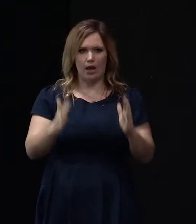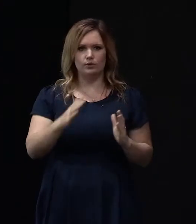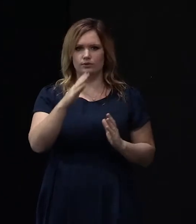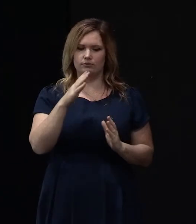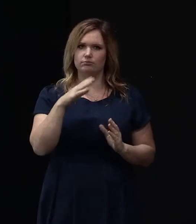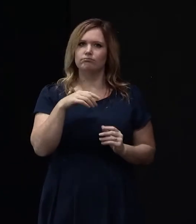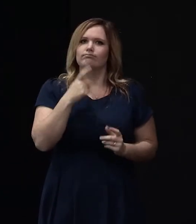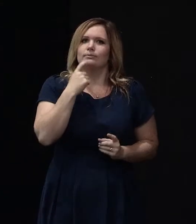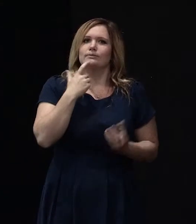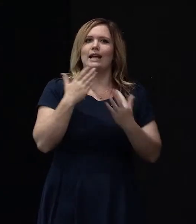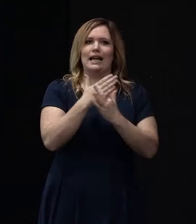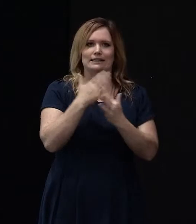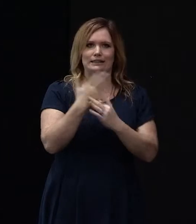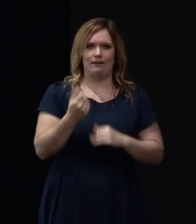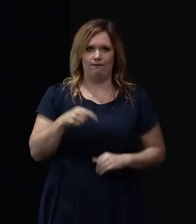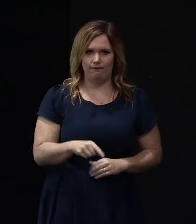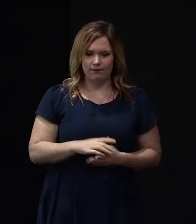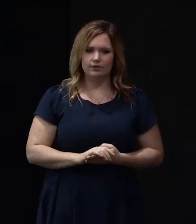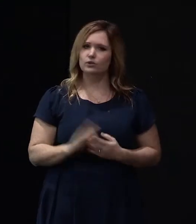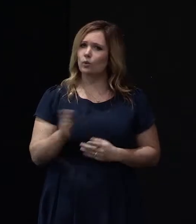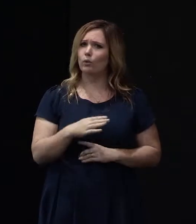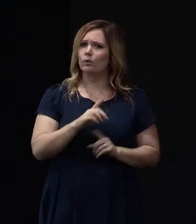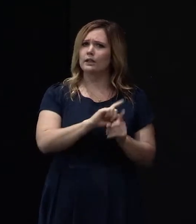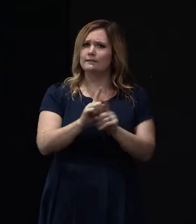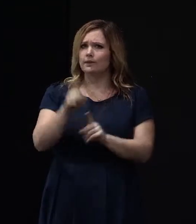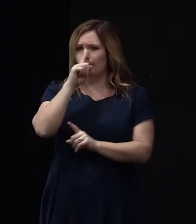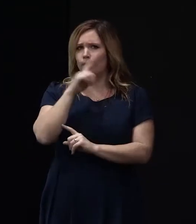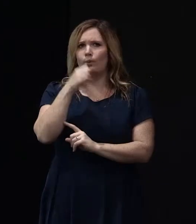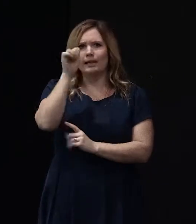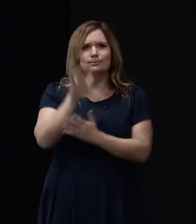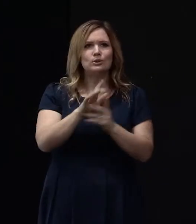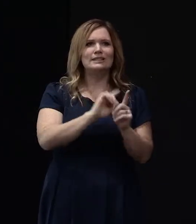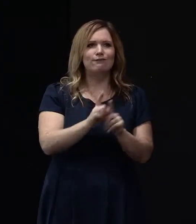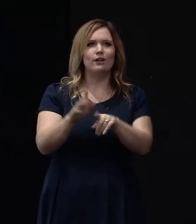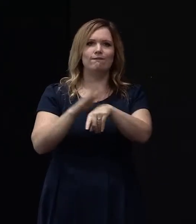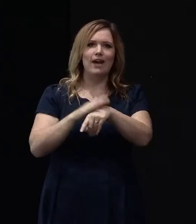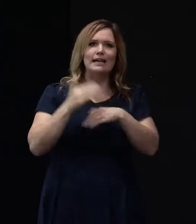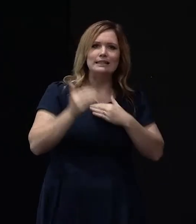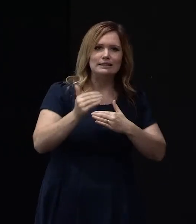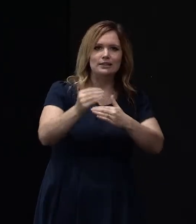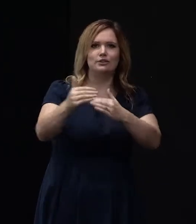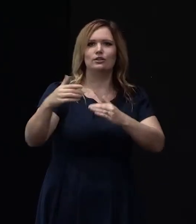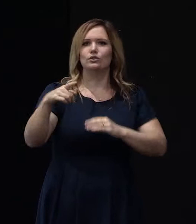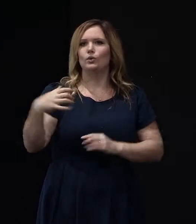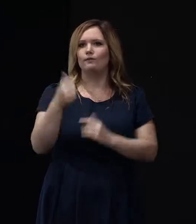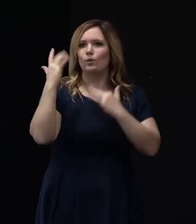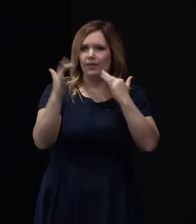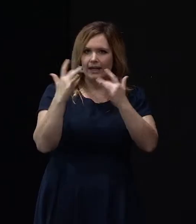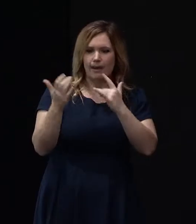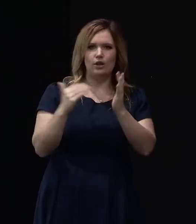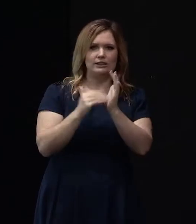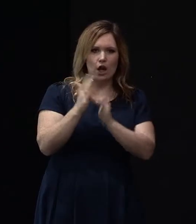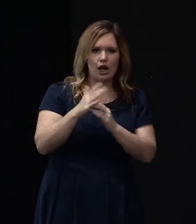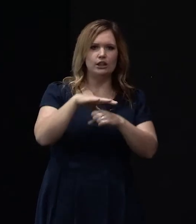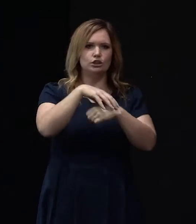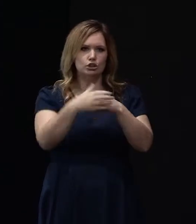very accessible. And we all go through all of those phases in life. So I think think about the configuration and size and